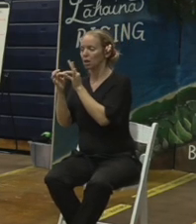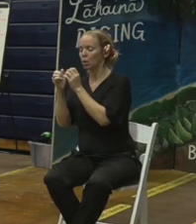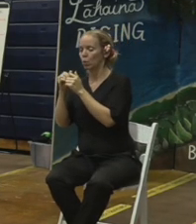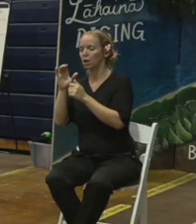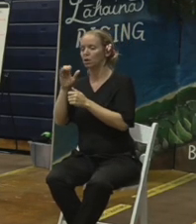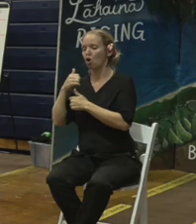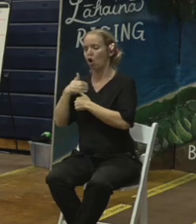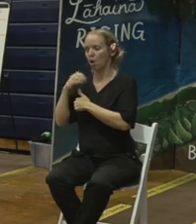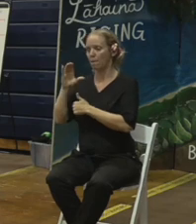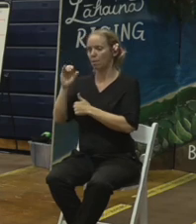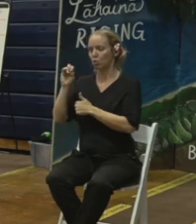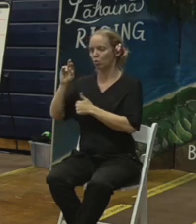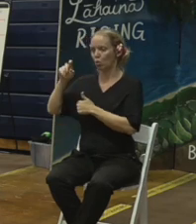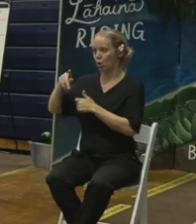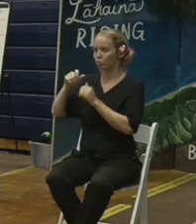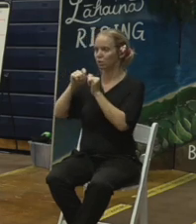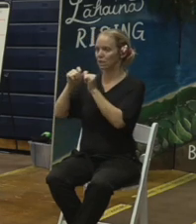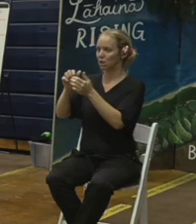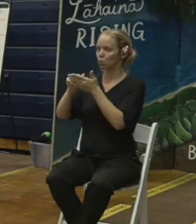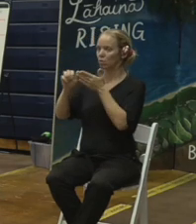debris removal from Lahaina